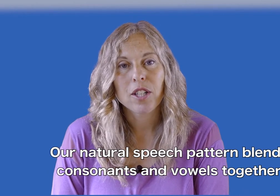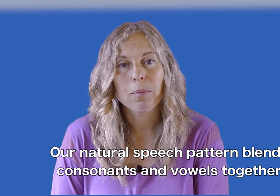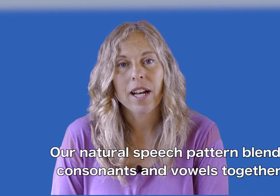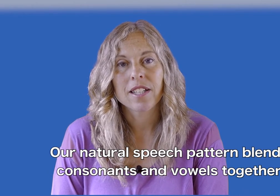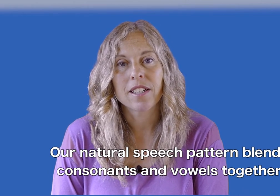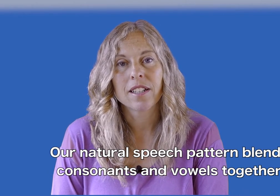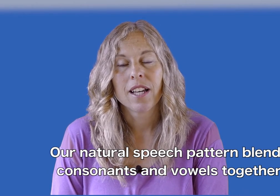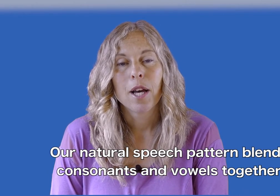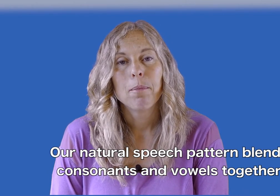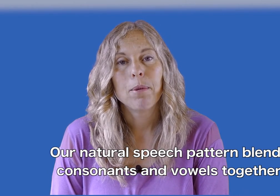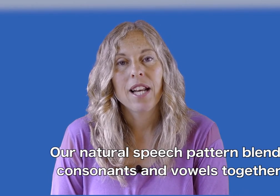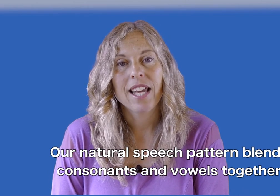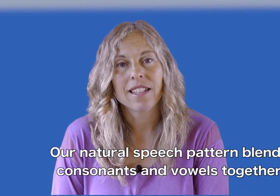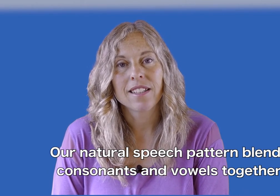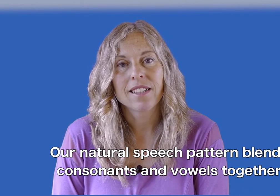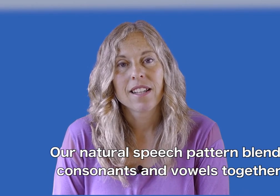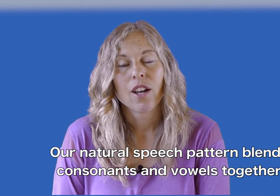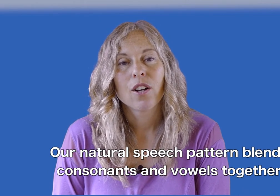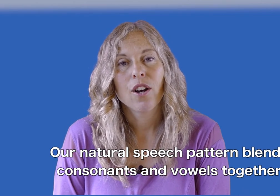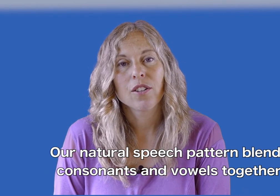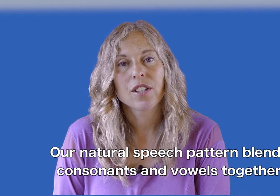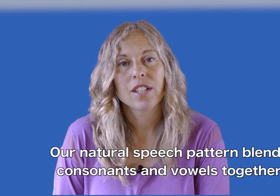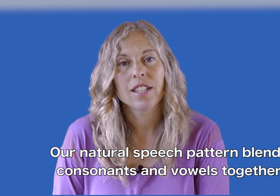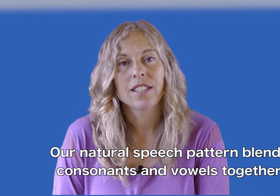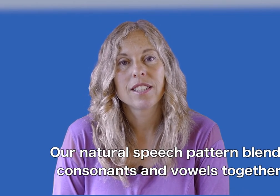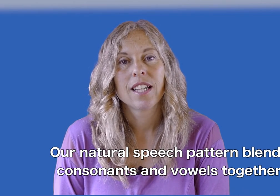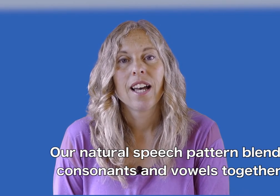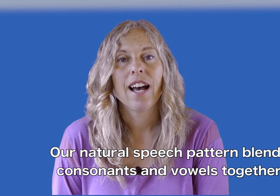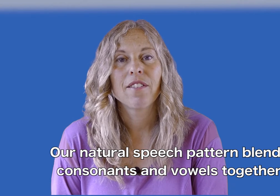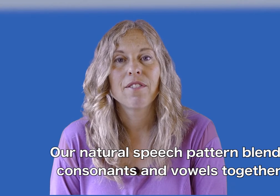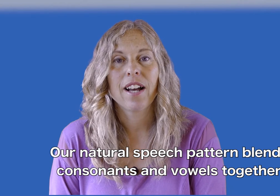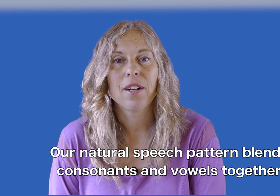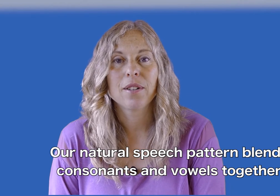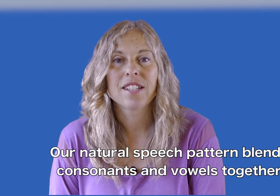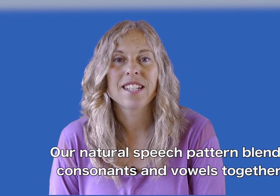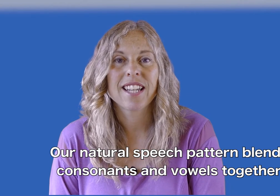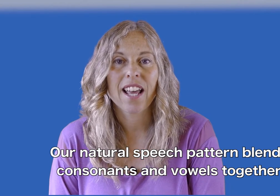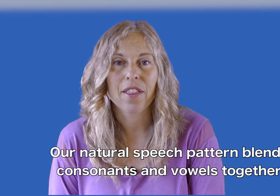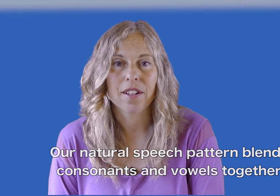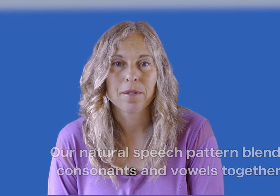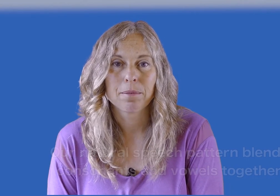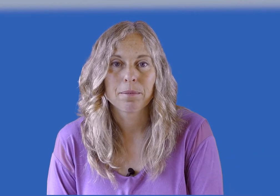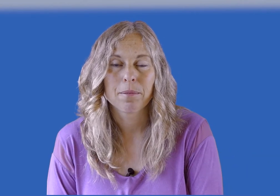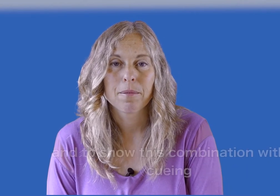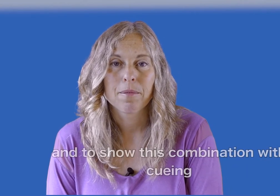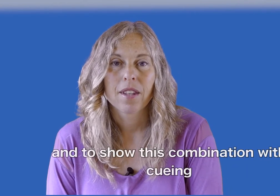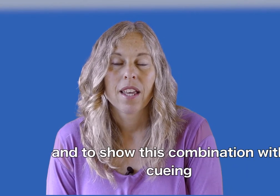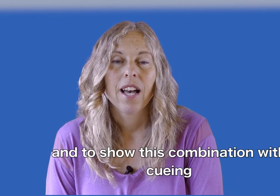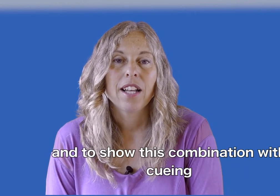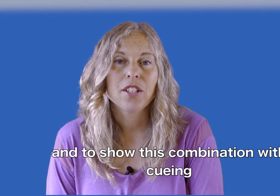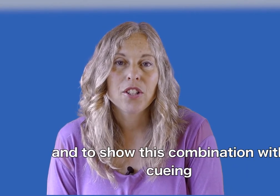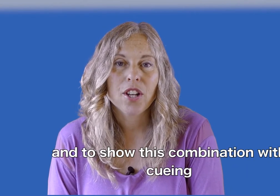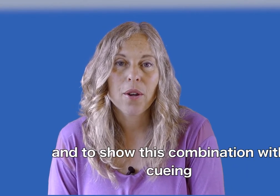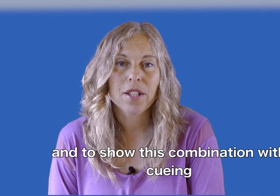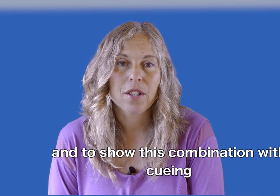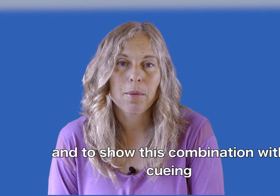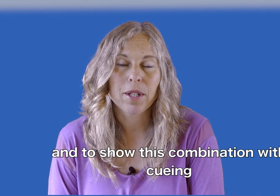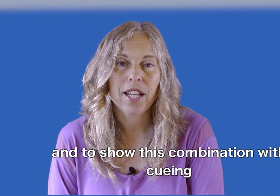pattern blends consonants and vowels together. And to show this combination